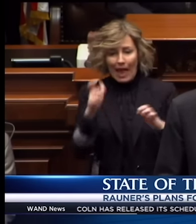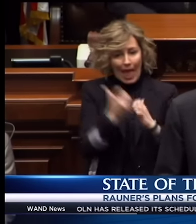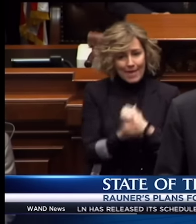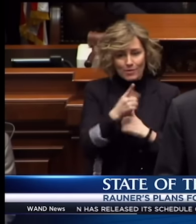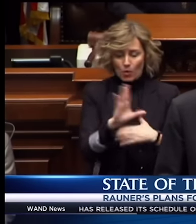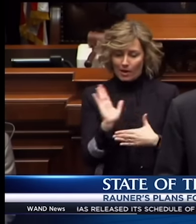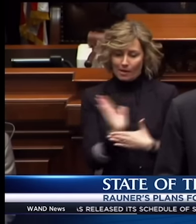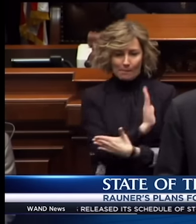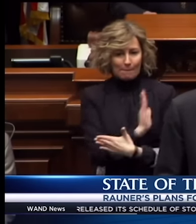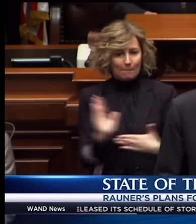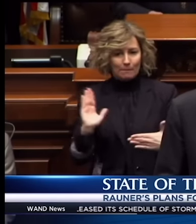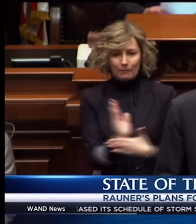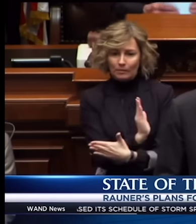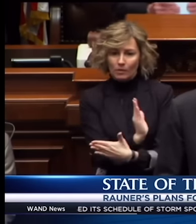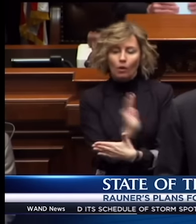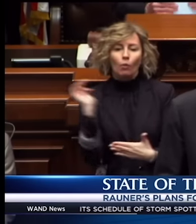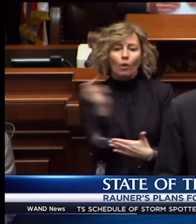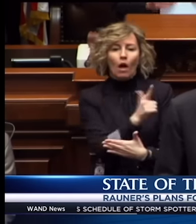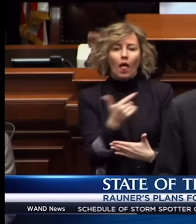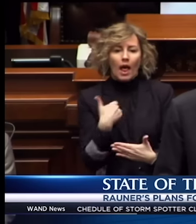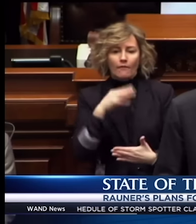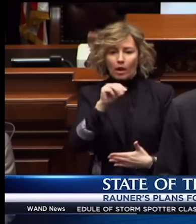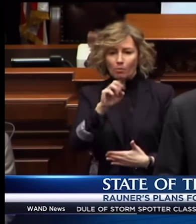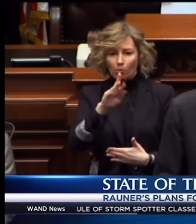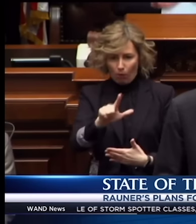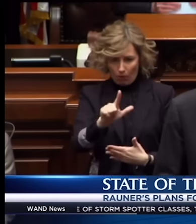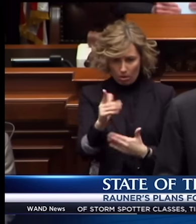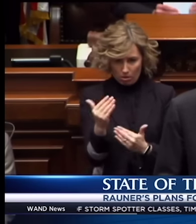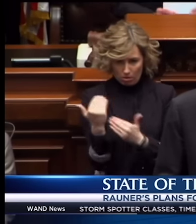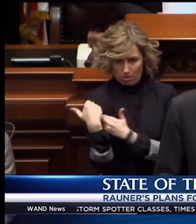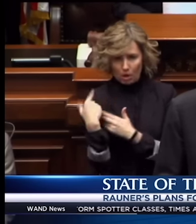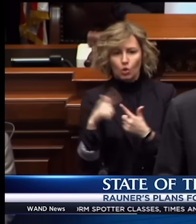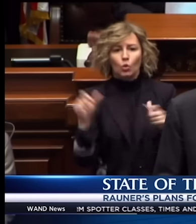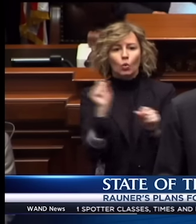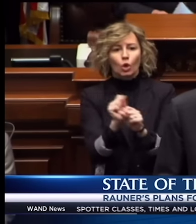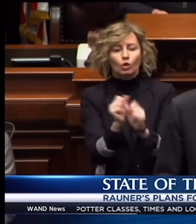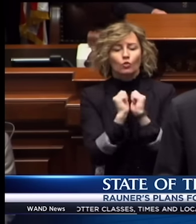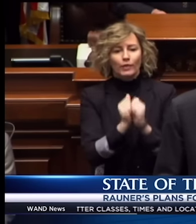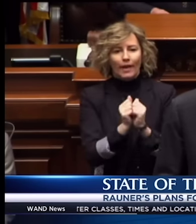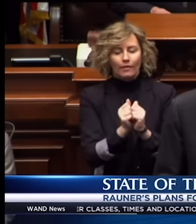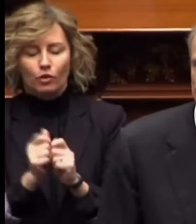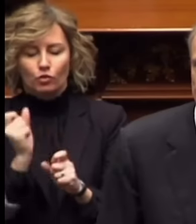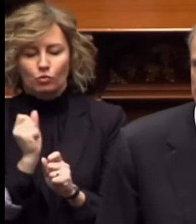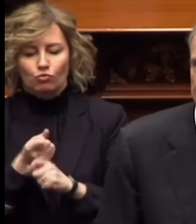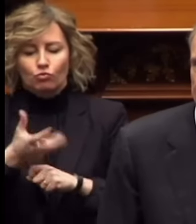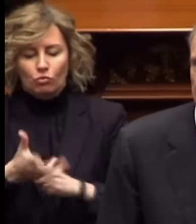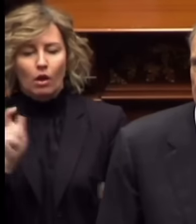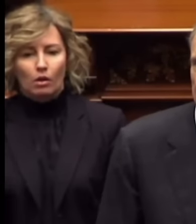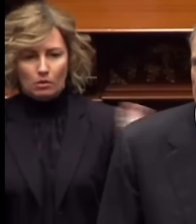everybody in between. We all have a moral obligation to work together to bring change.